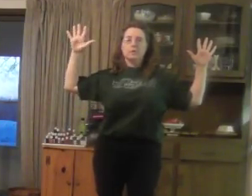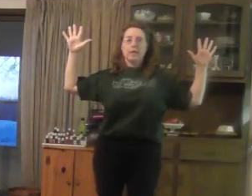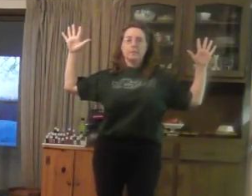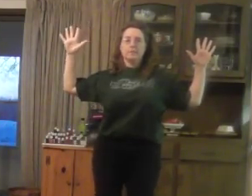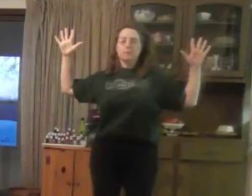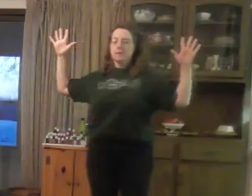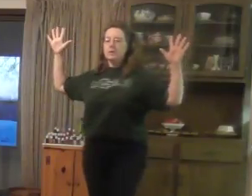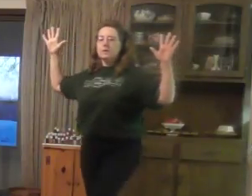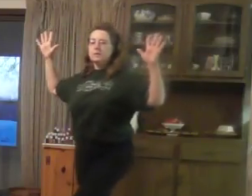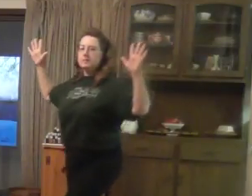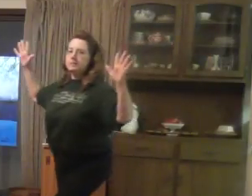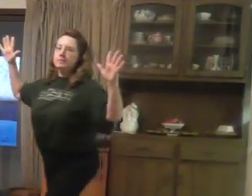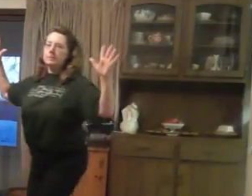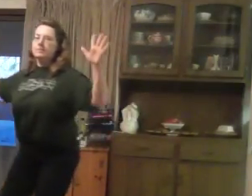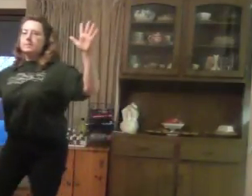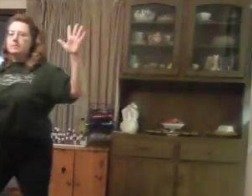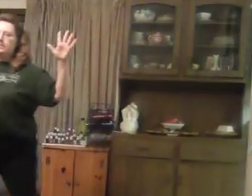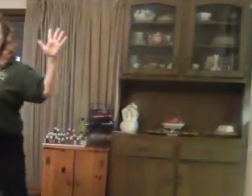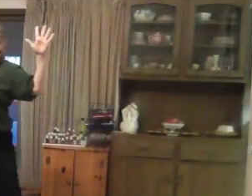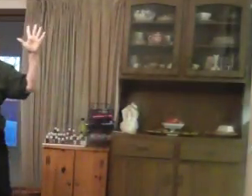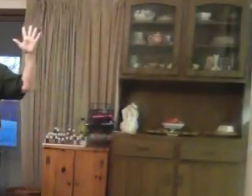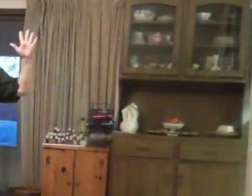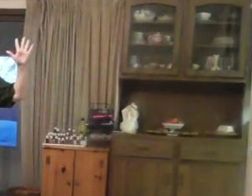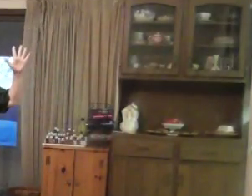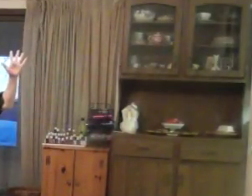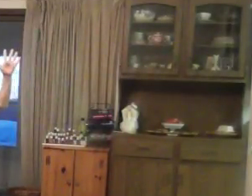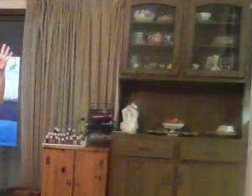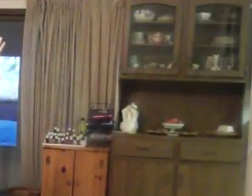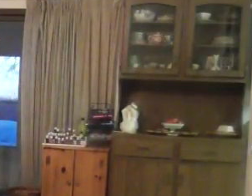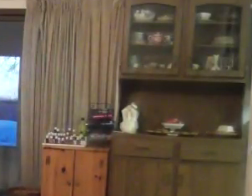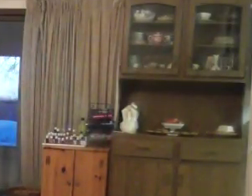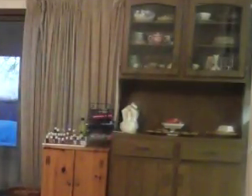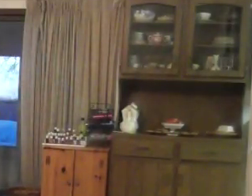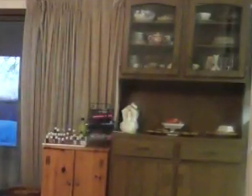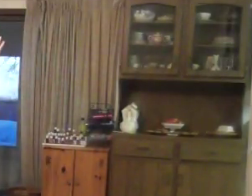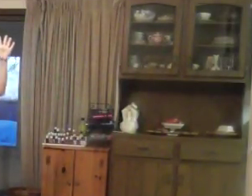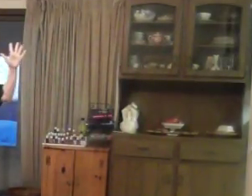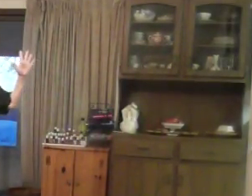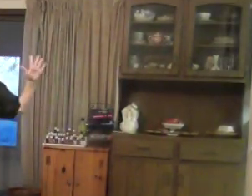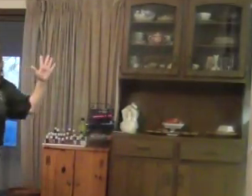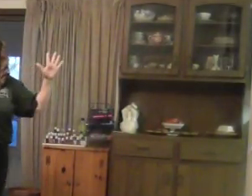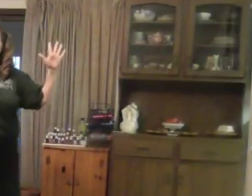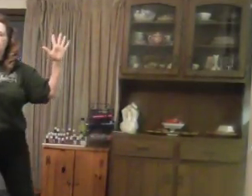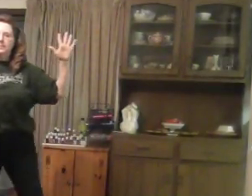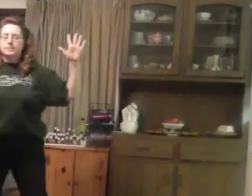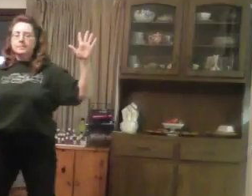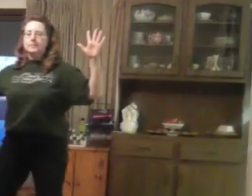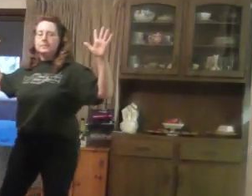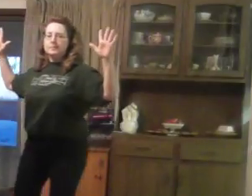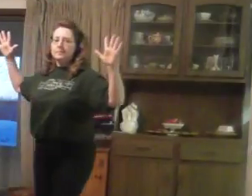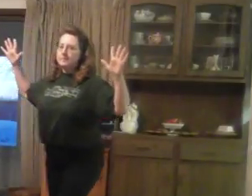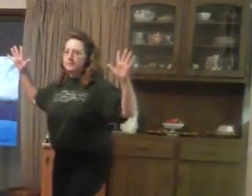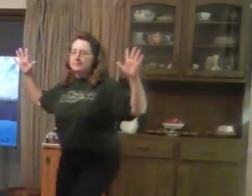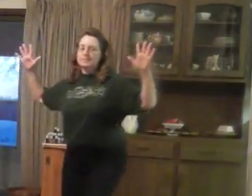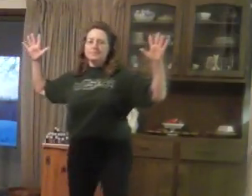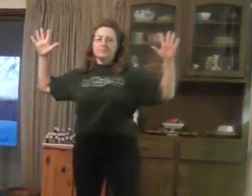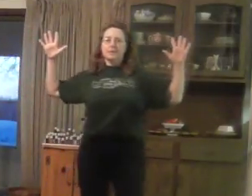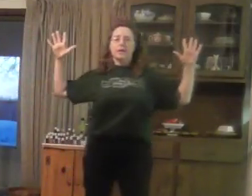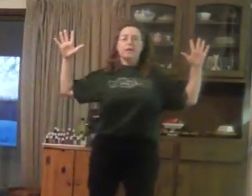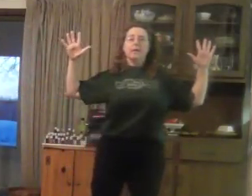be. For such a magic phrase. Mazel tov, mazel tov. In heaven it was made. Mazel tov, mazel tov.